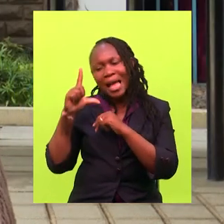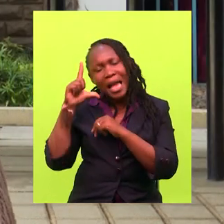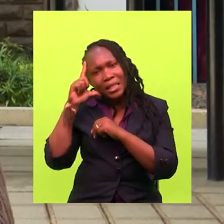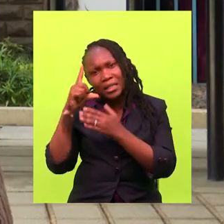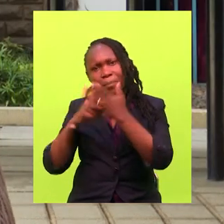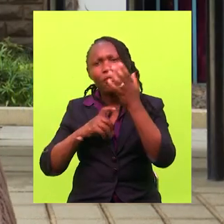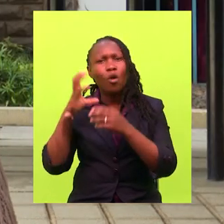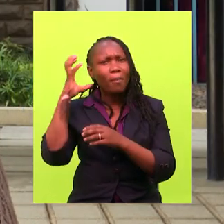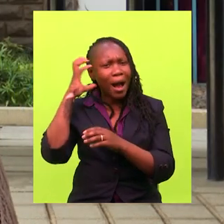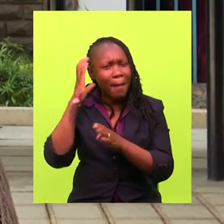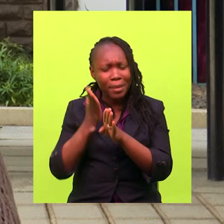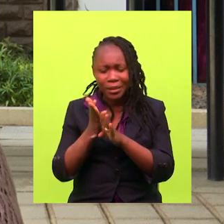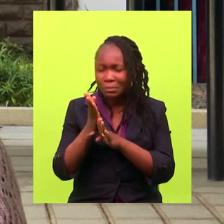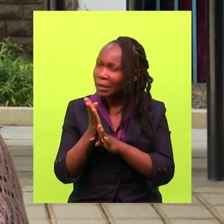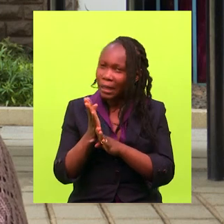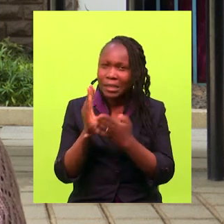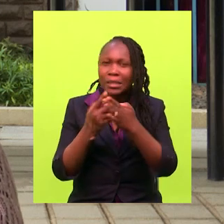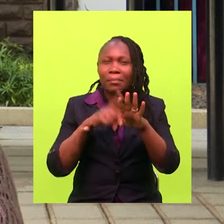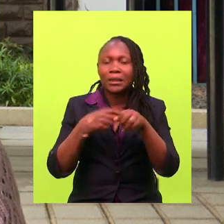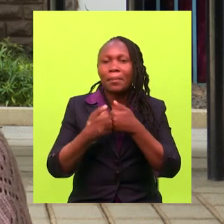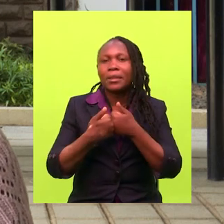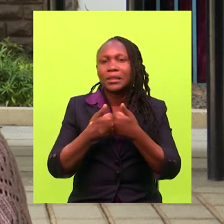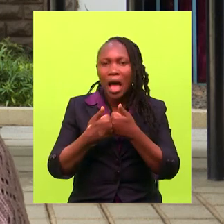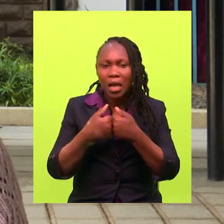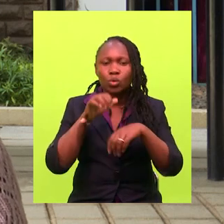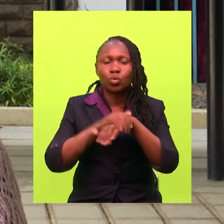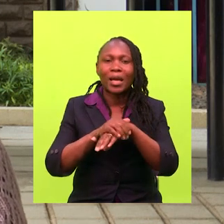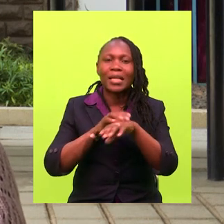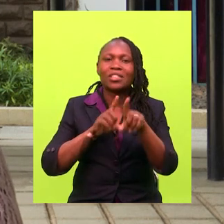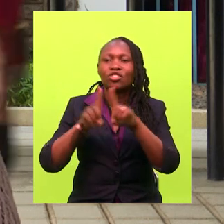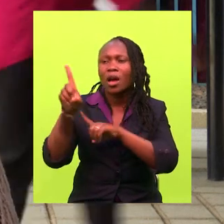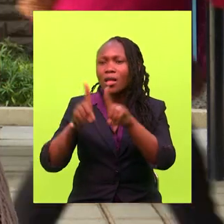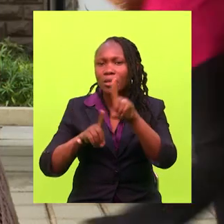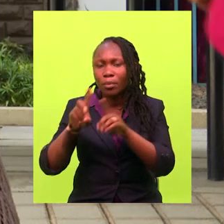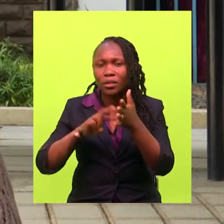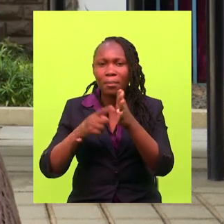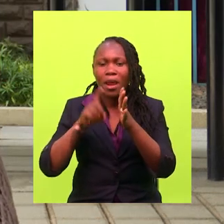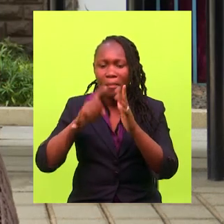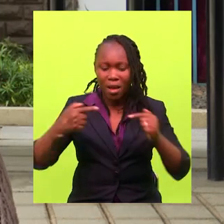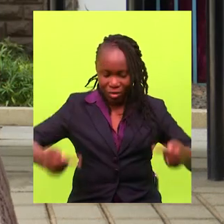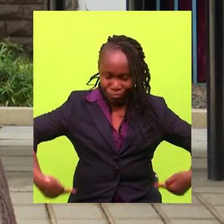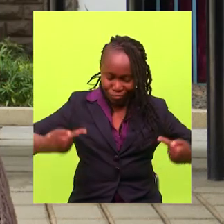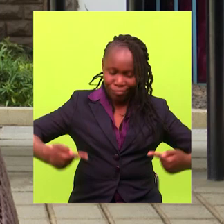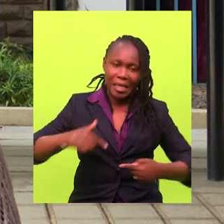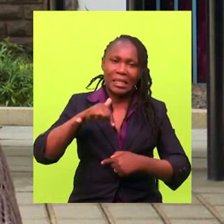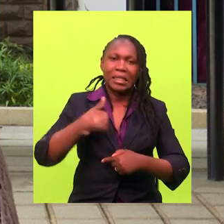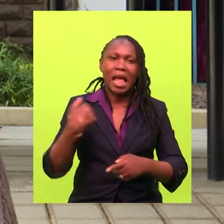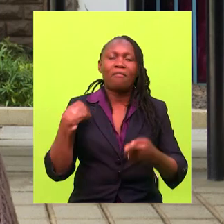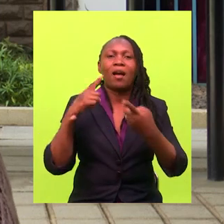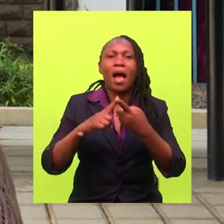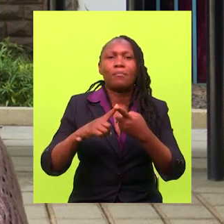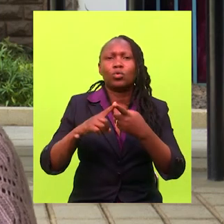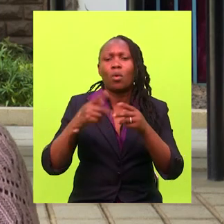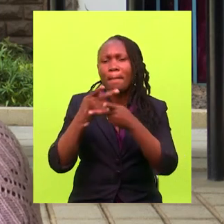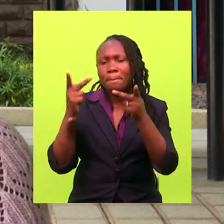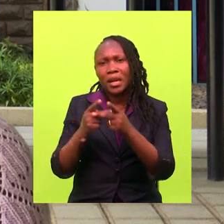from the main campus, sometimes it's become a challenge to get transportation, so I'd need to wheel myself to the